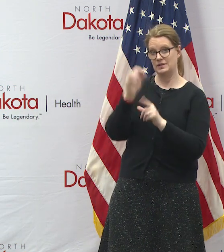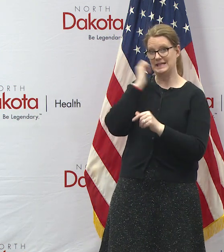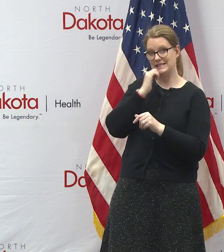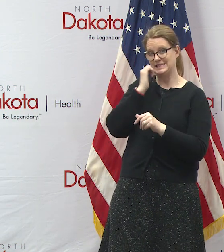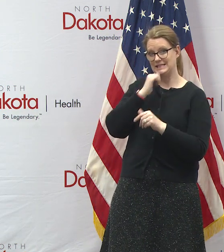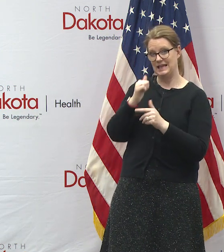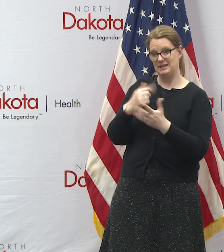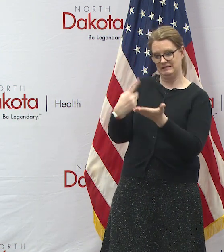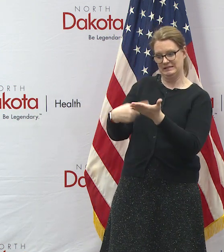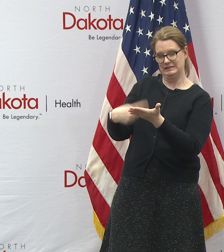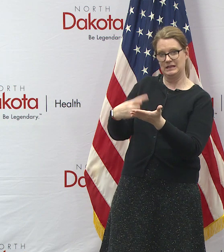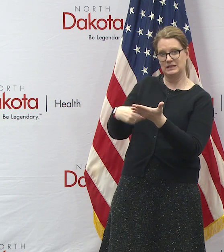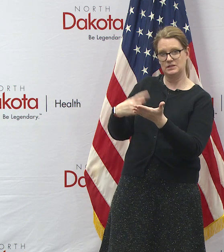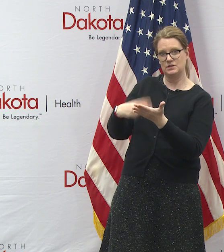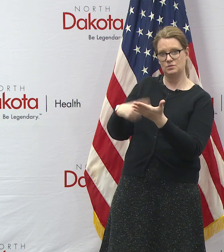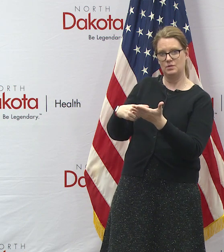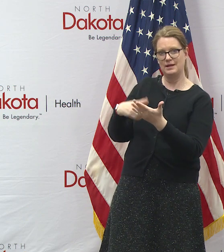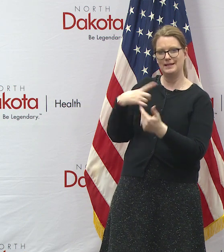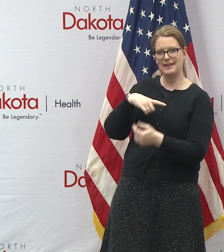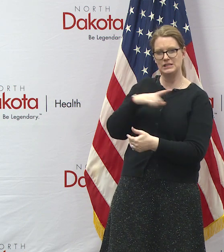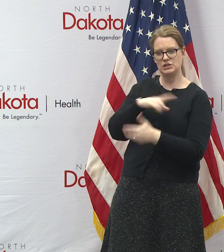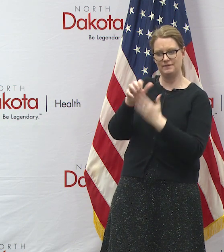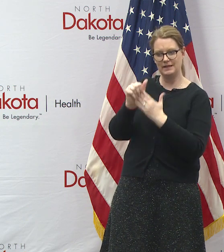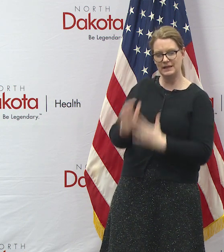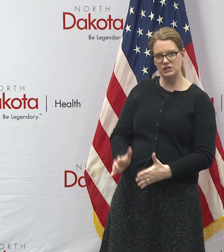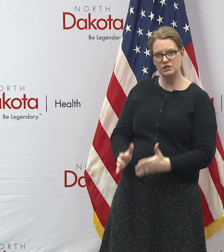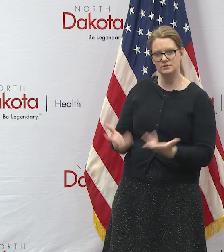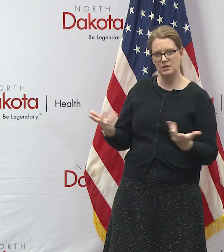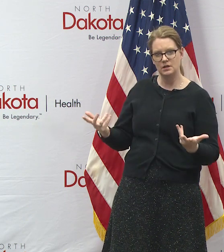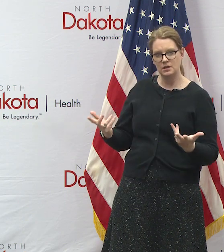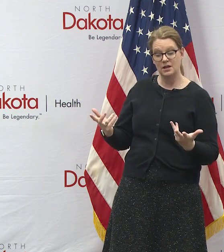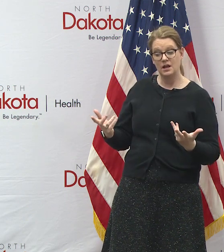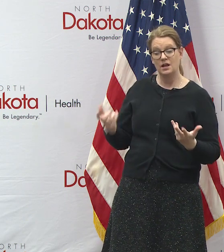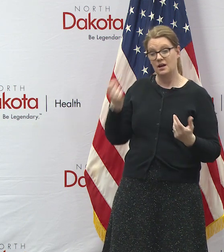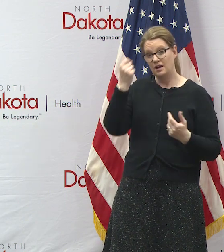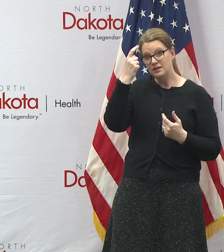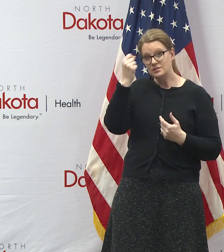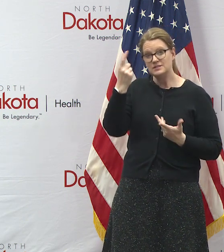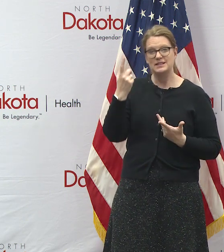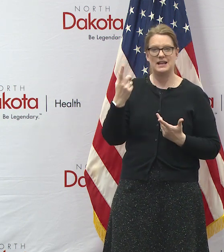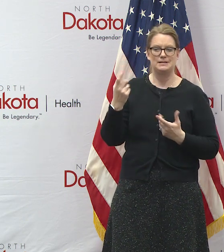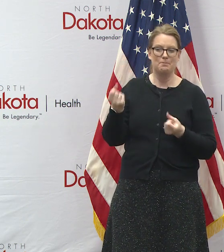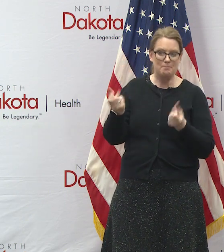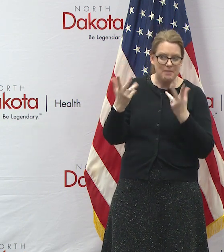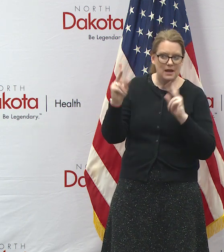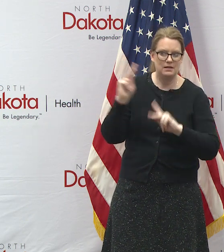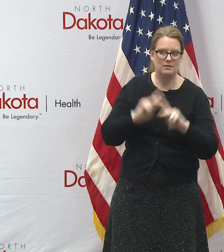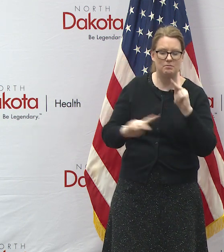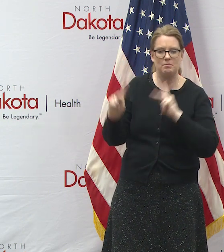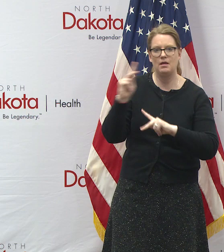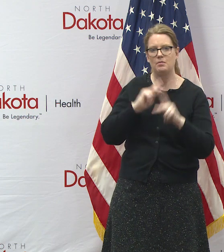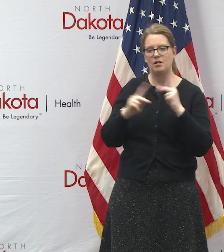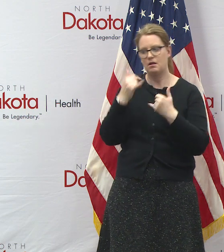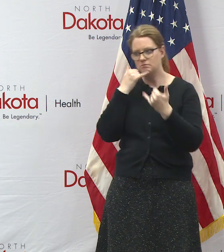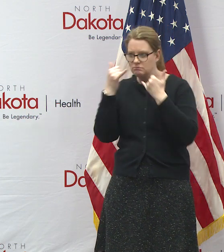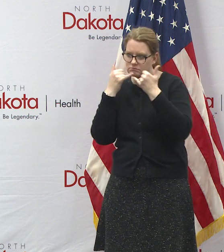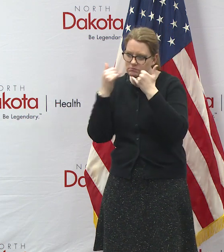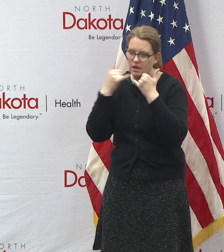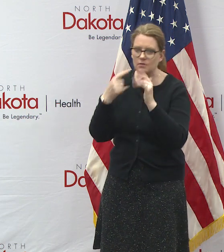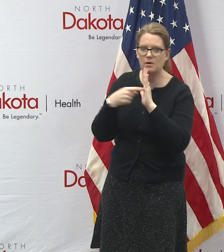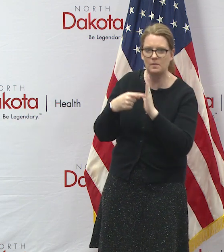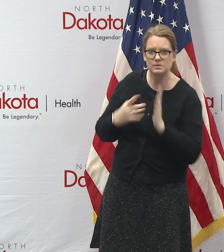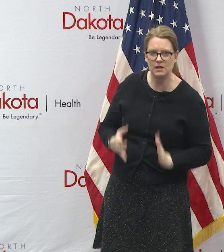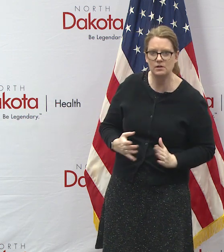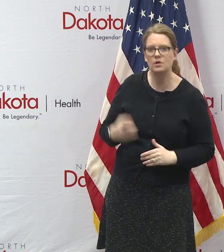legislative leadership as we all know legislators are fielding a lot of calls from constituents as well and we have had an open